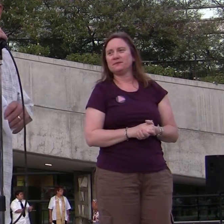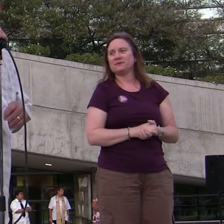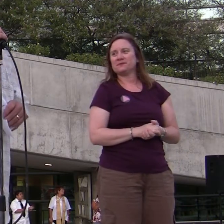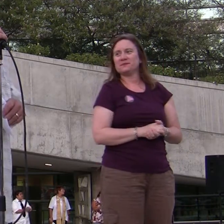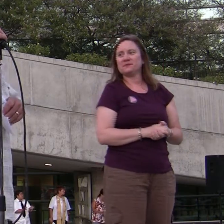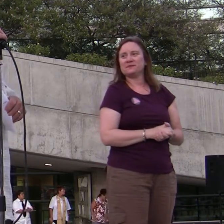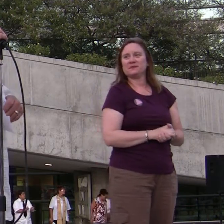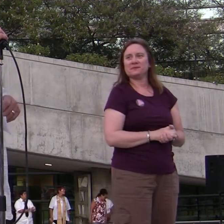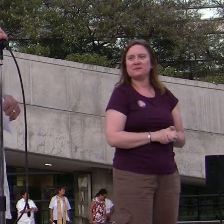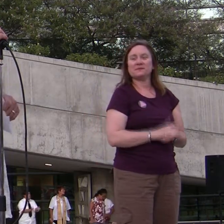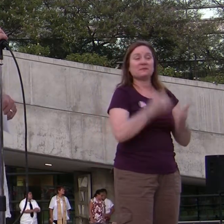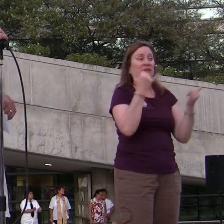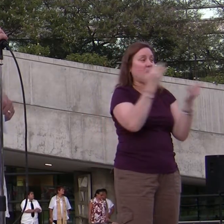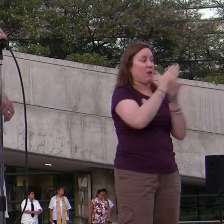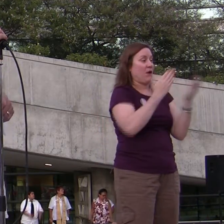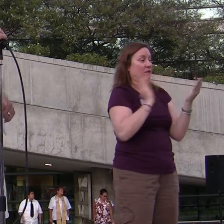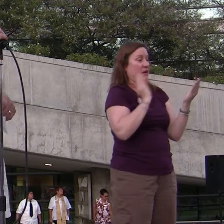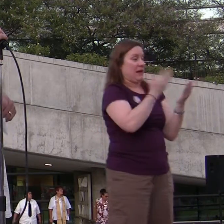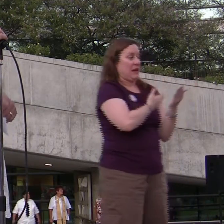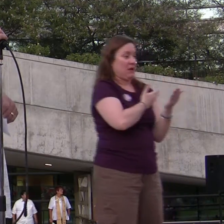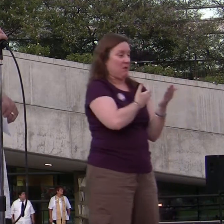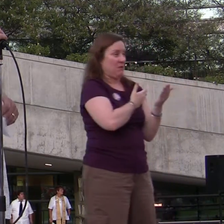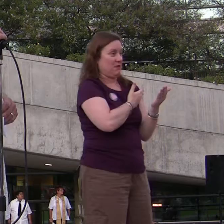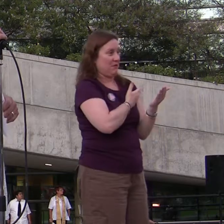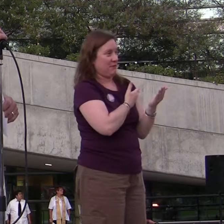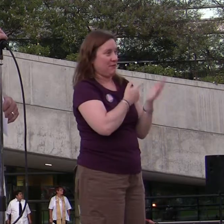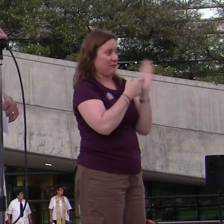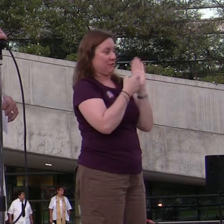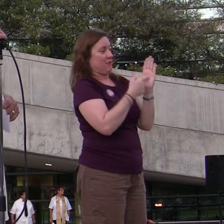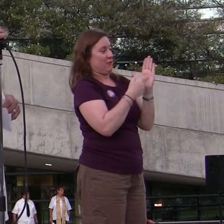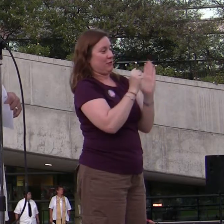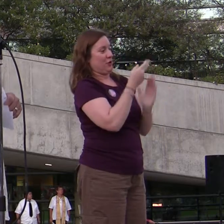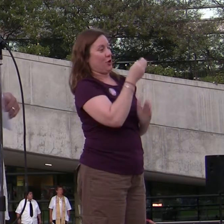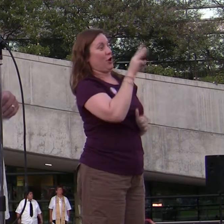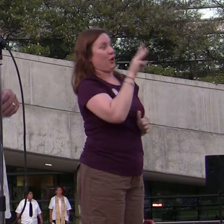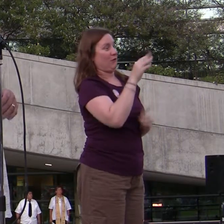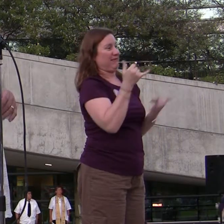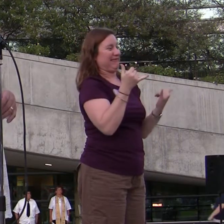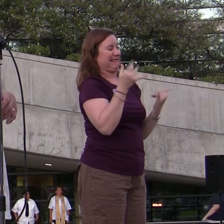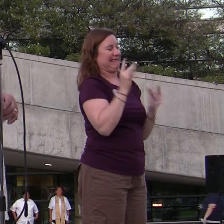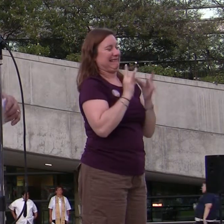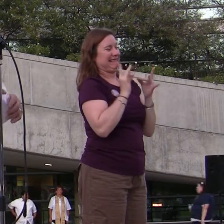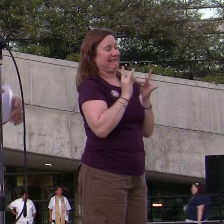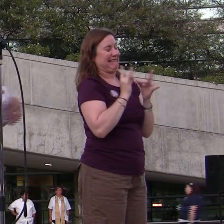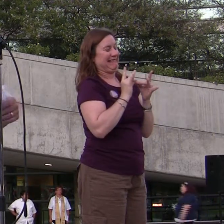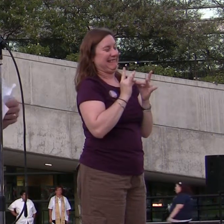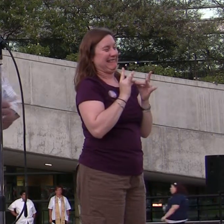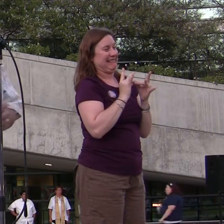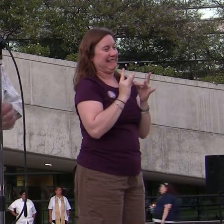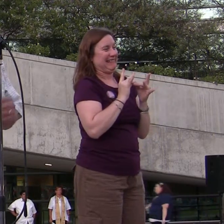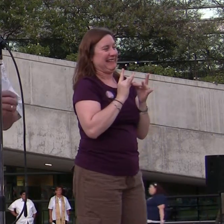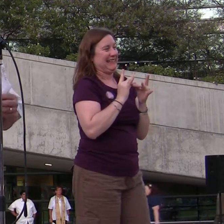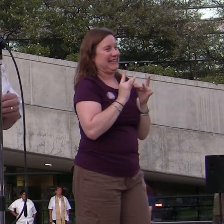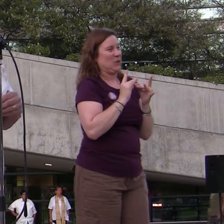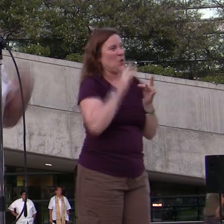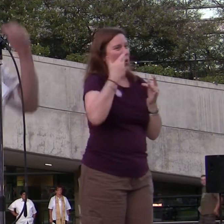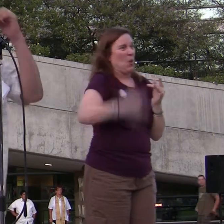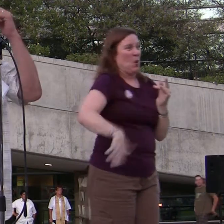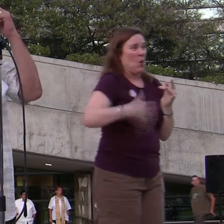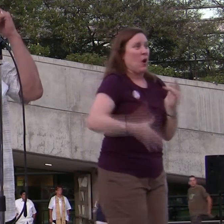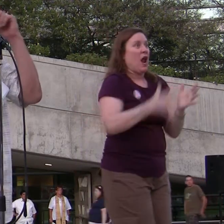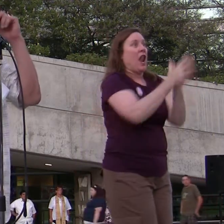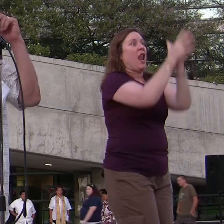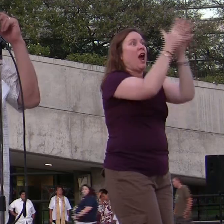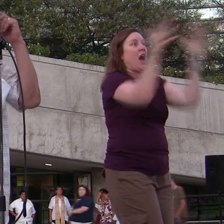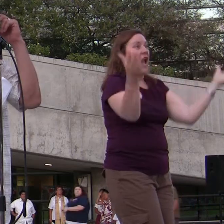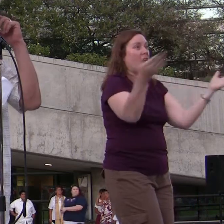Now we've come to the part of our show where I have to be kind of like me and grandma, and there he goes. This thing takes a lot of money to put on today. It